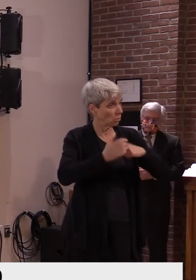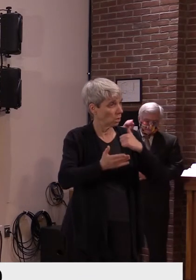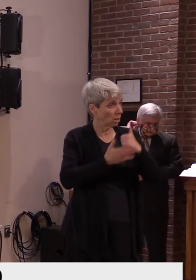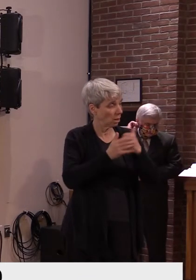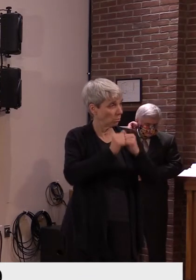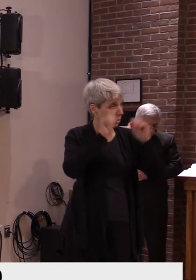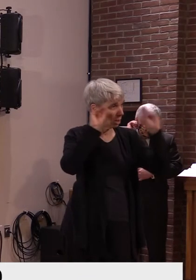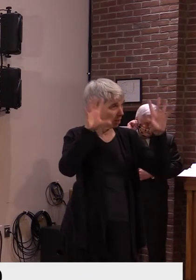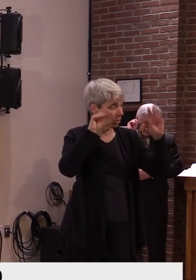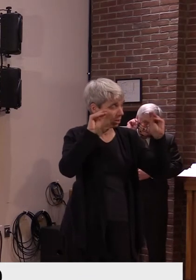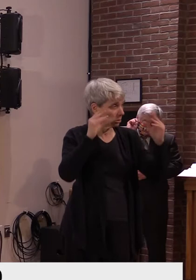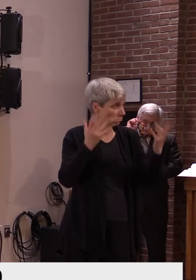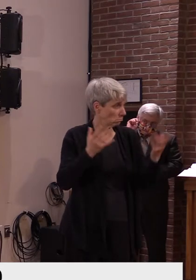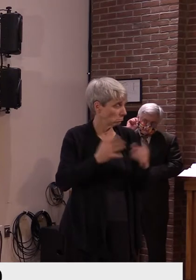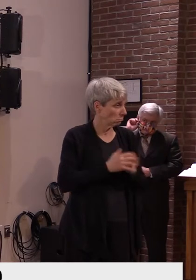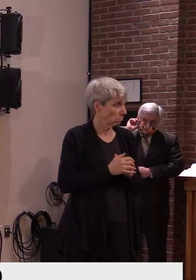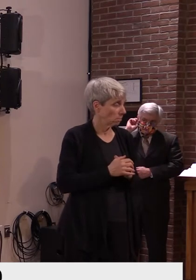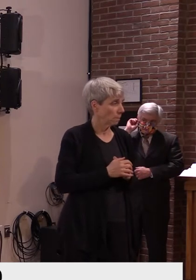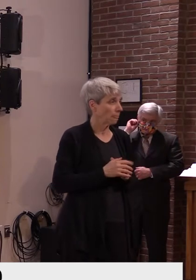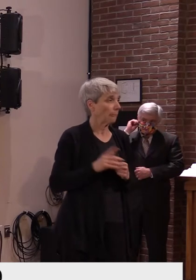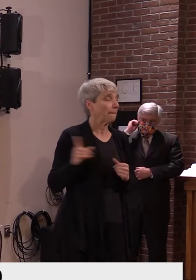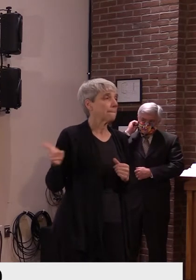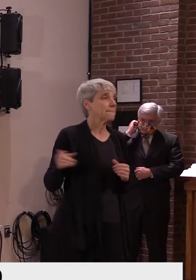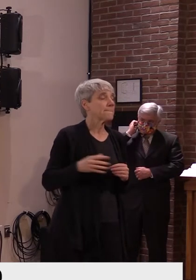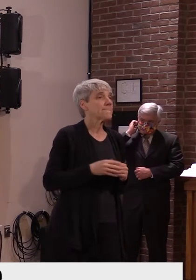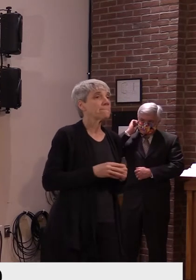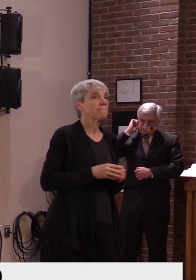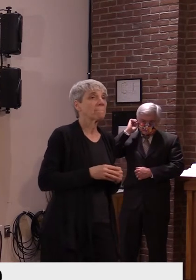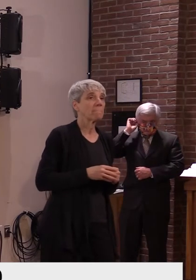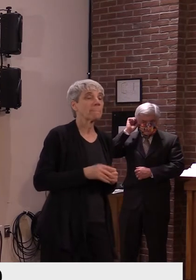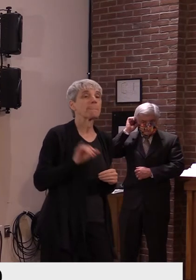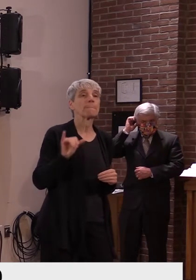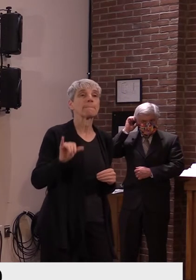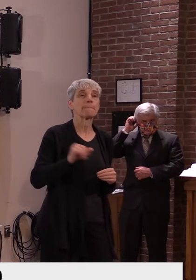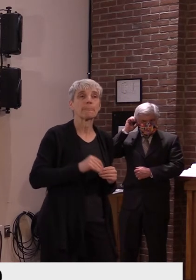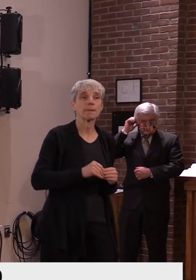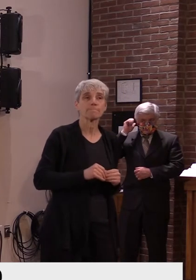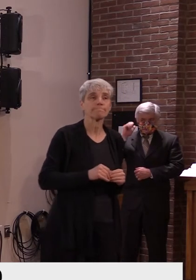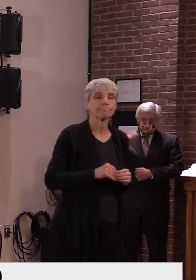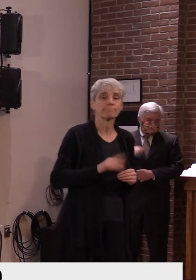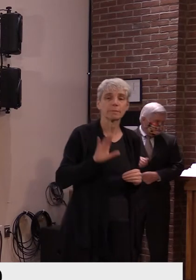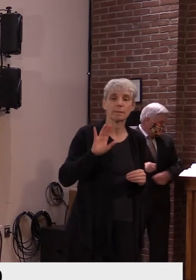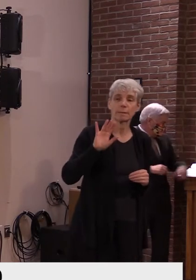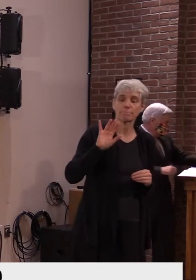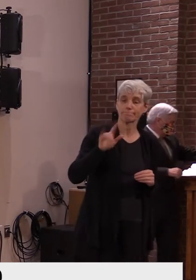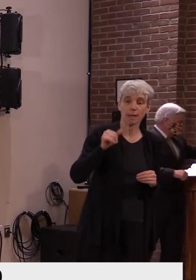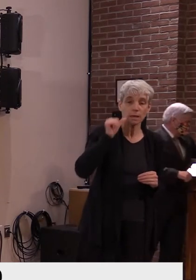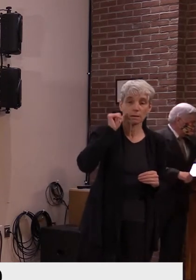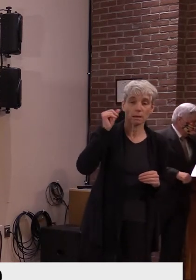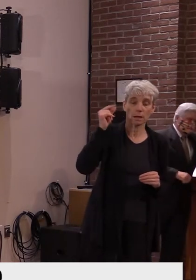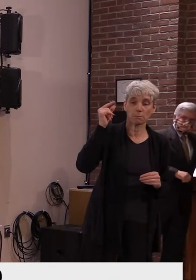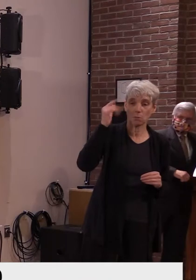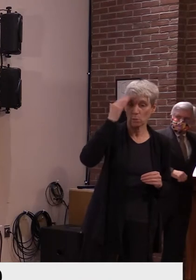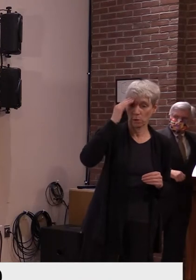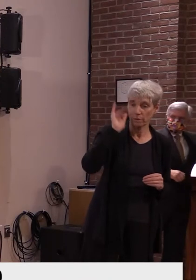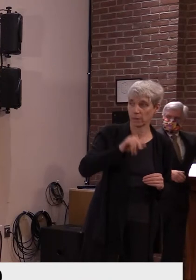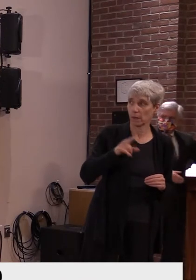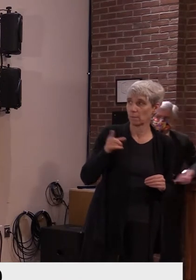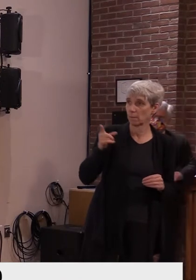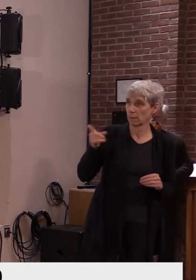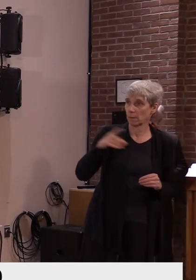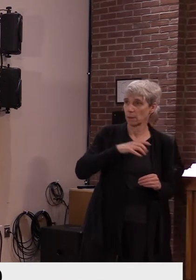with? Um, I'm not, uh, aware of the situation, Greg, but, uh, this might be a better question for